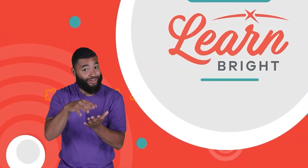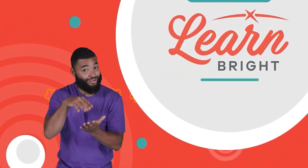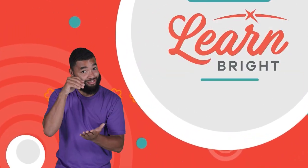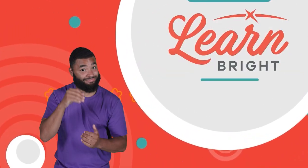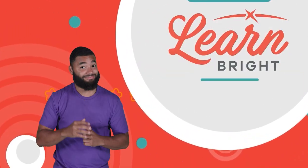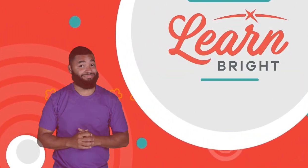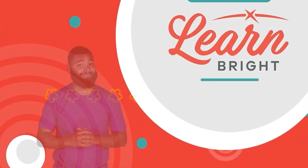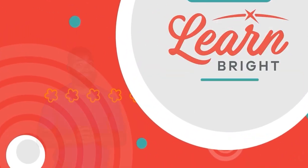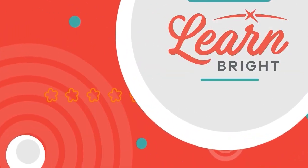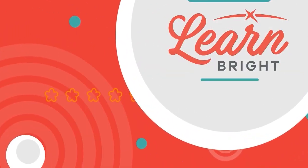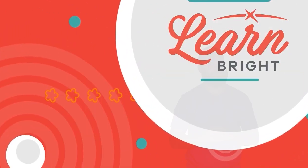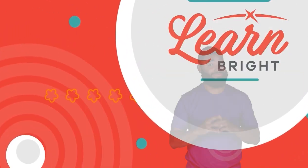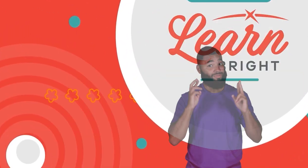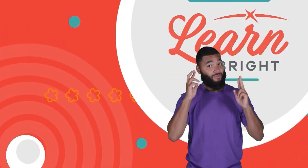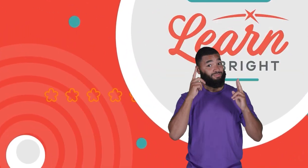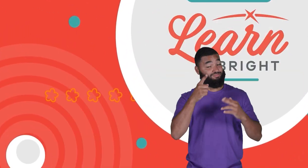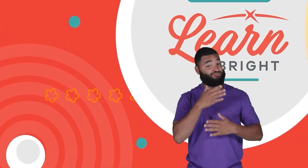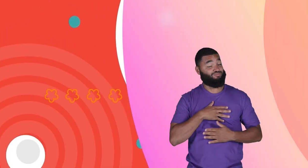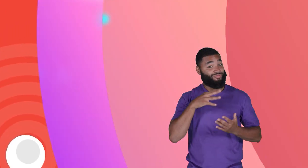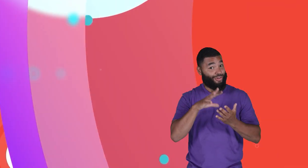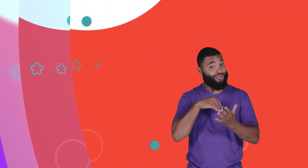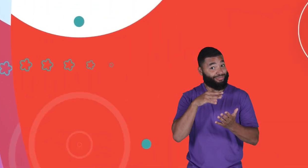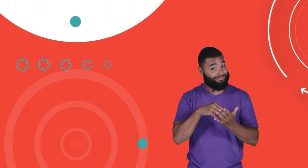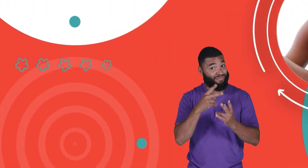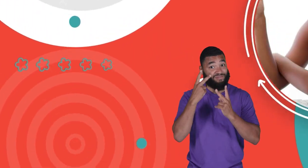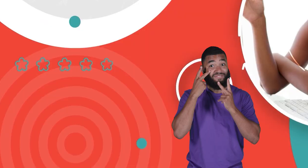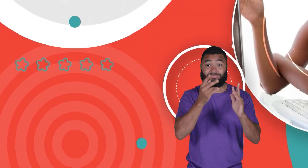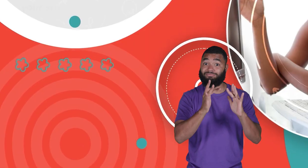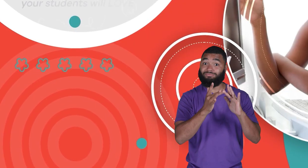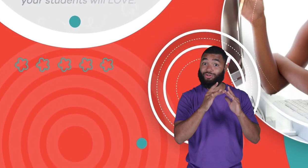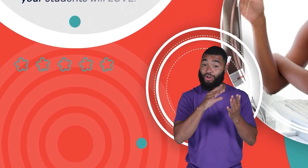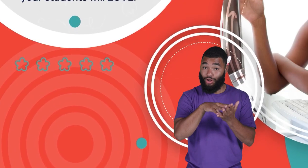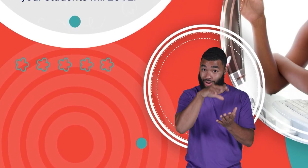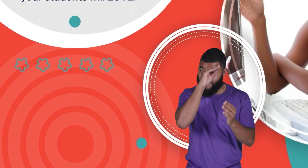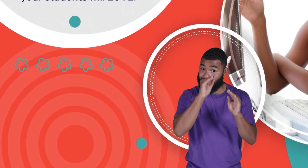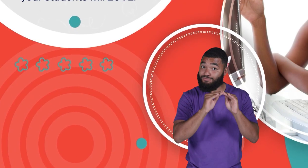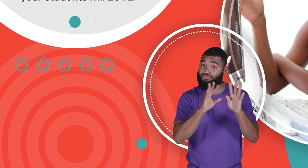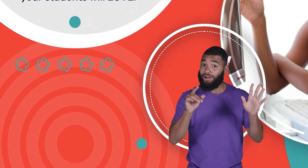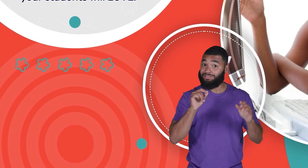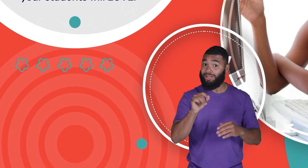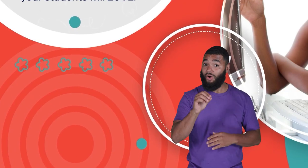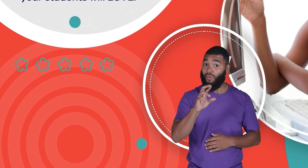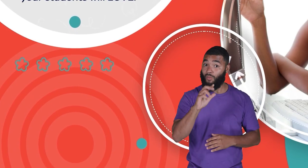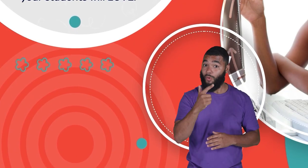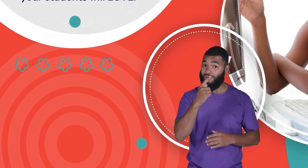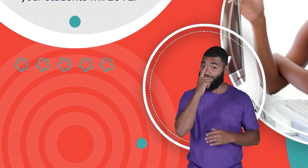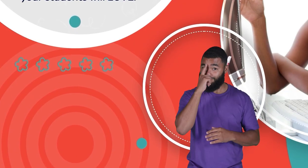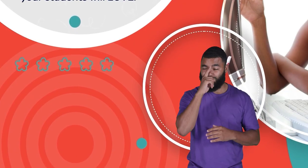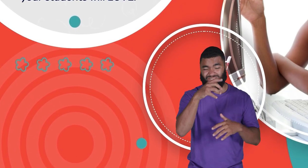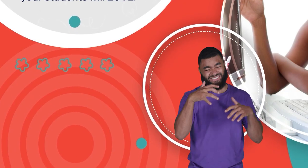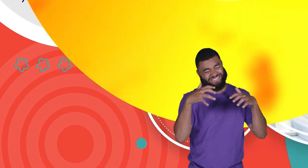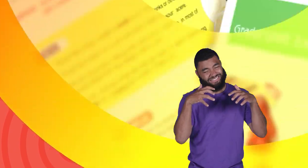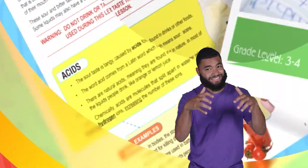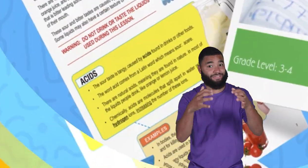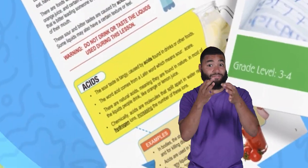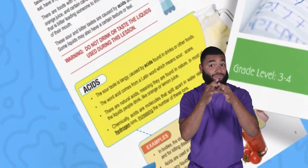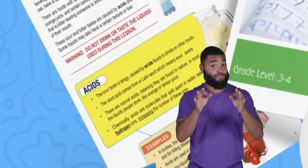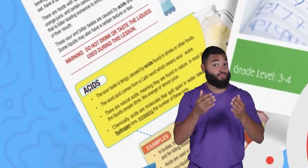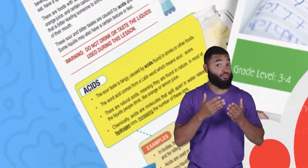learning with us. Visit us at learnbright.org for thousands of free resources and turnkey